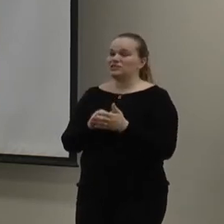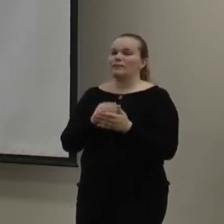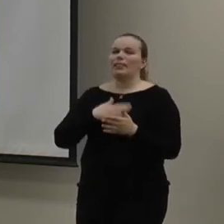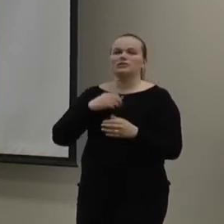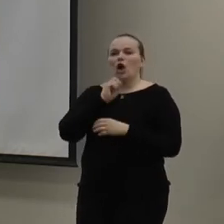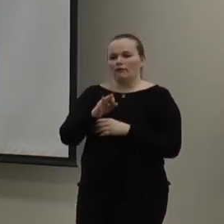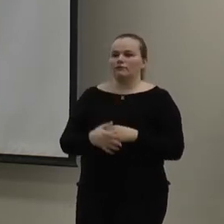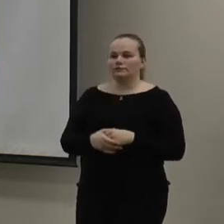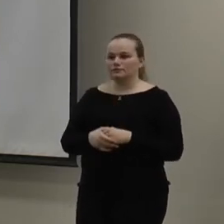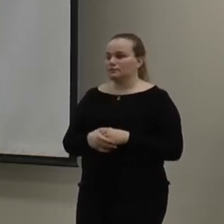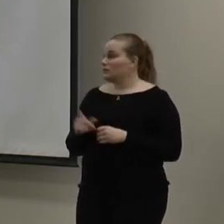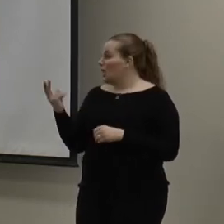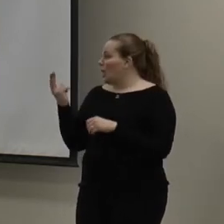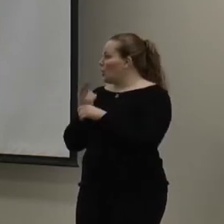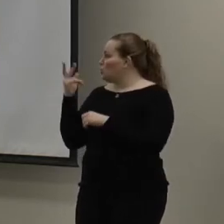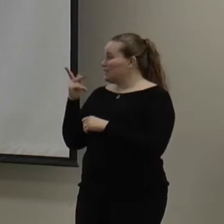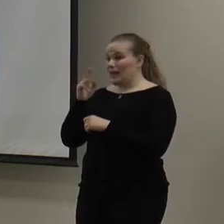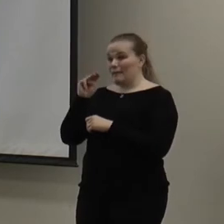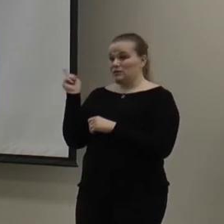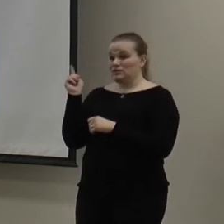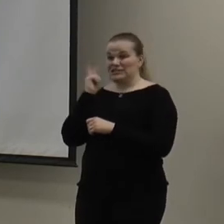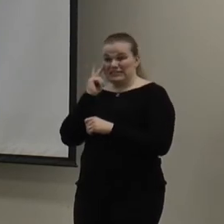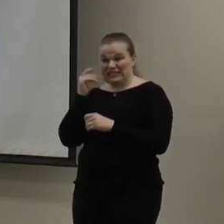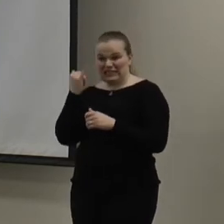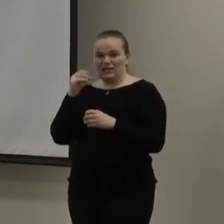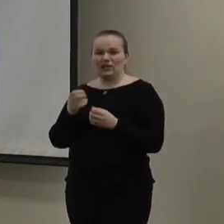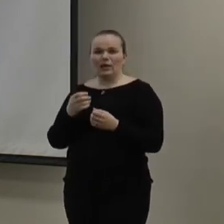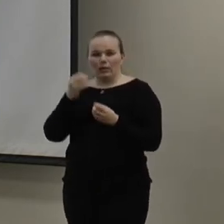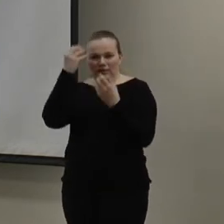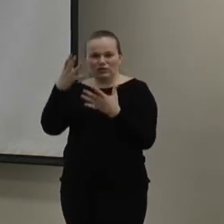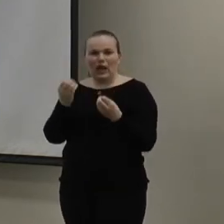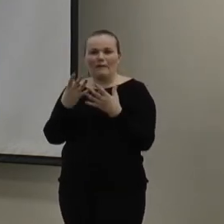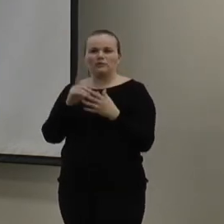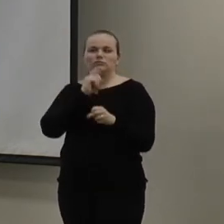off. And, you know, use these blow-off meters to find out. They'll really put it in a dollar system.